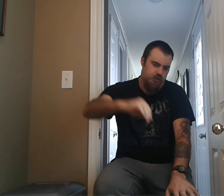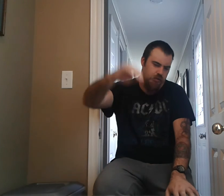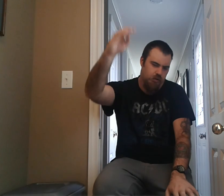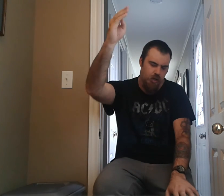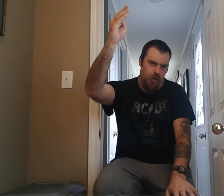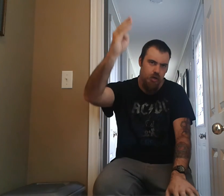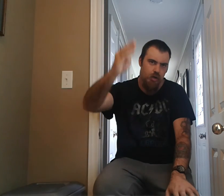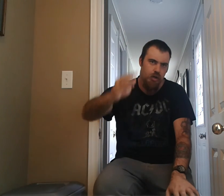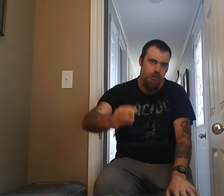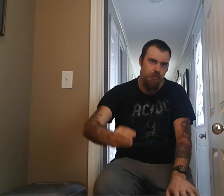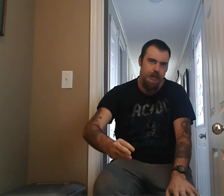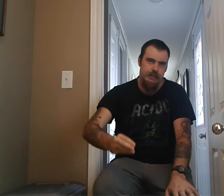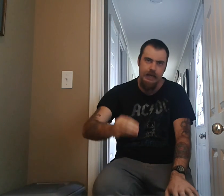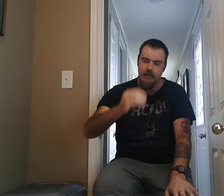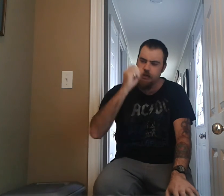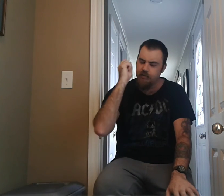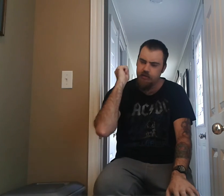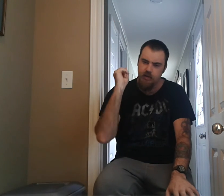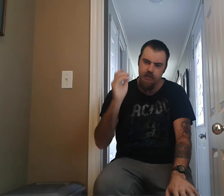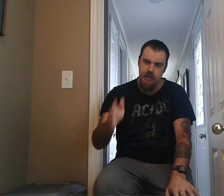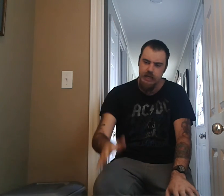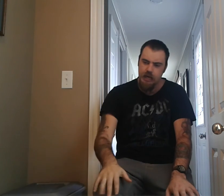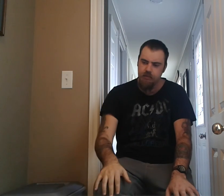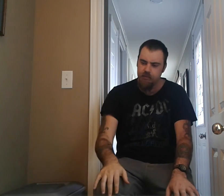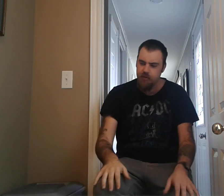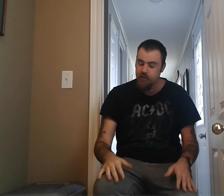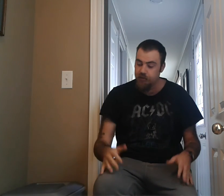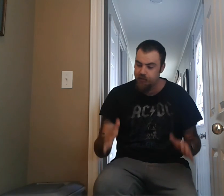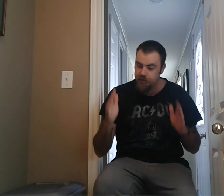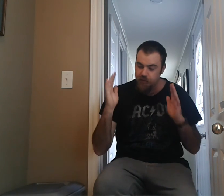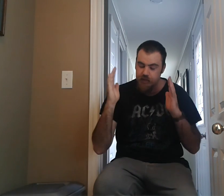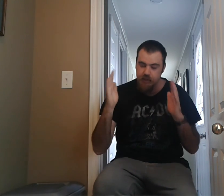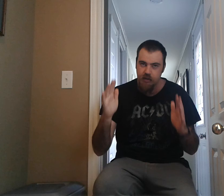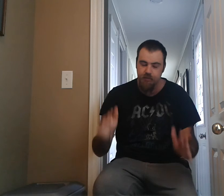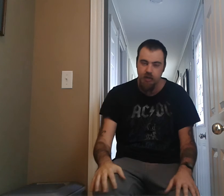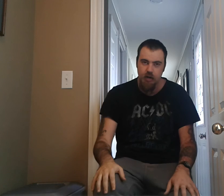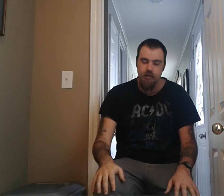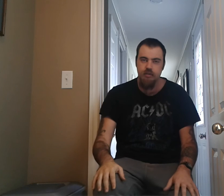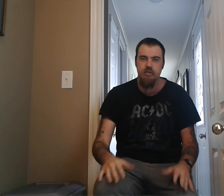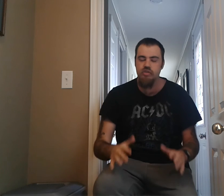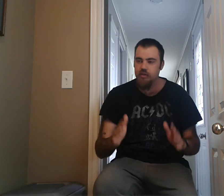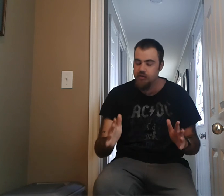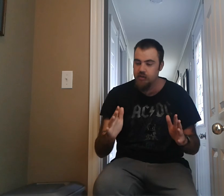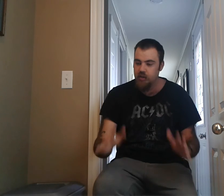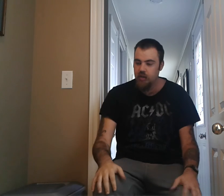all the way down. I know there's so many album views of so many different artists. It's just crazy.